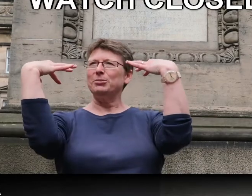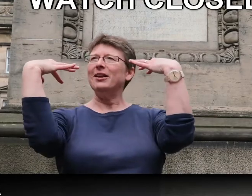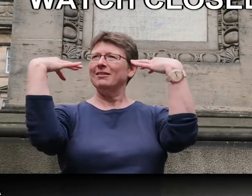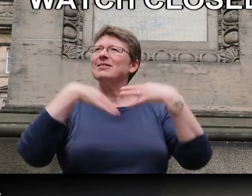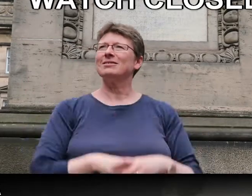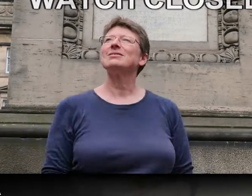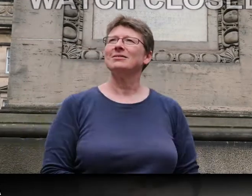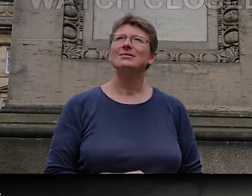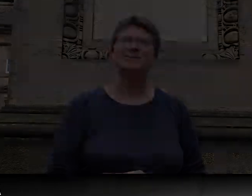me. Okay. Okay. Okay.